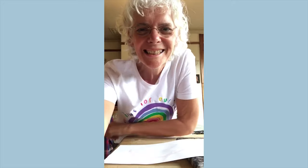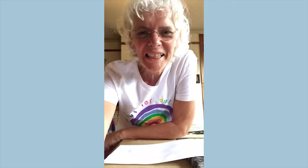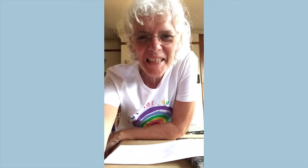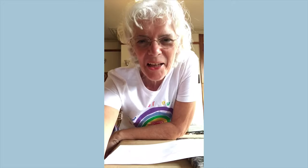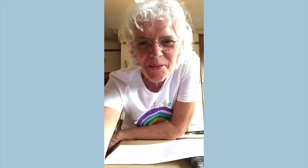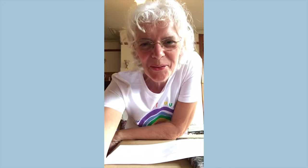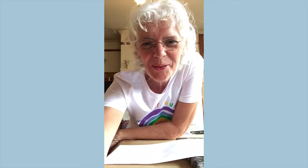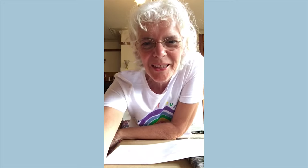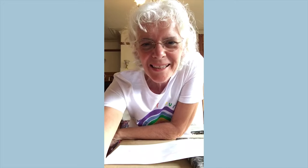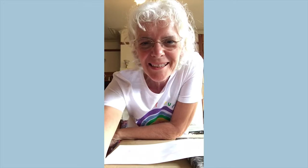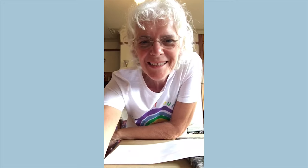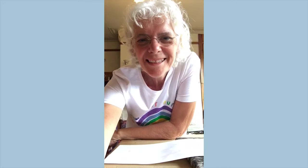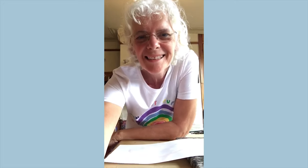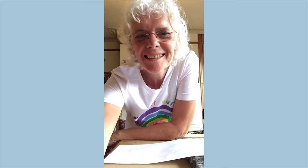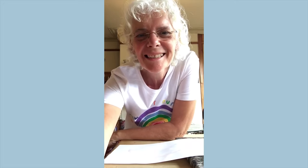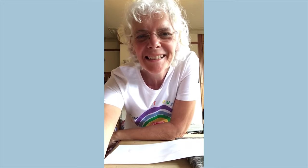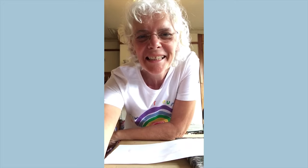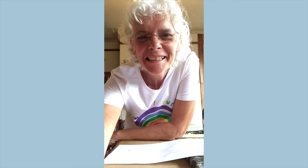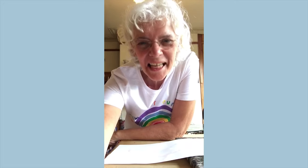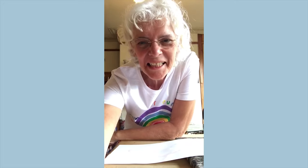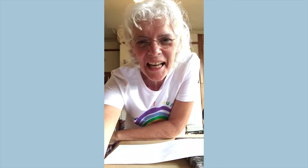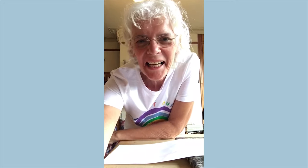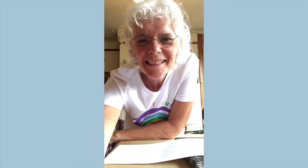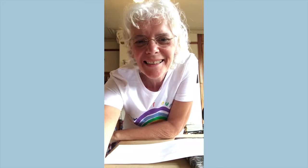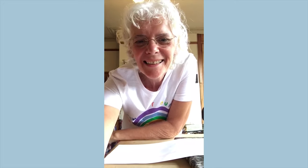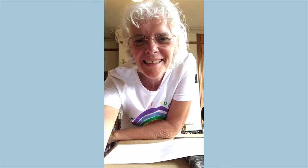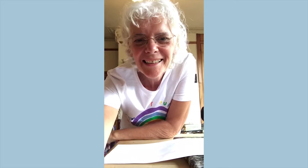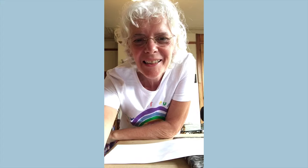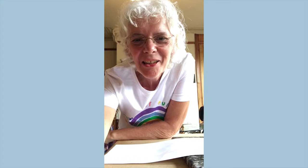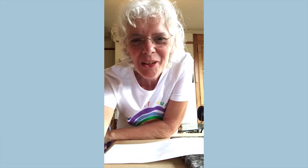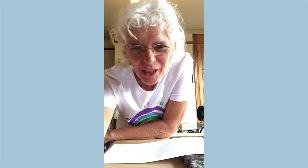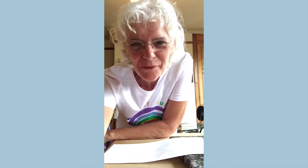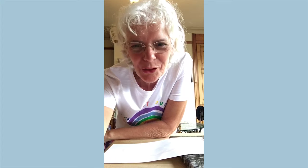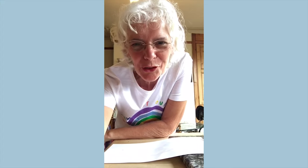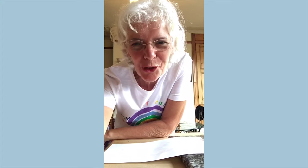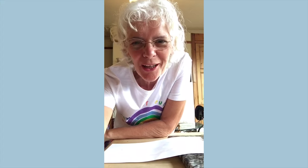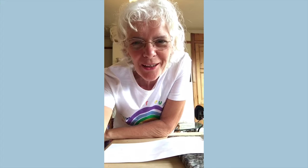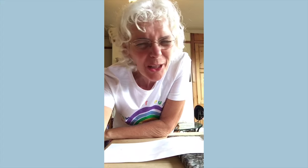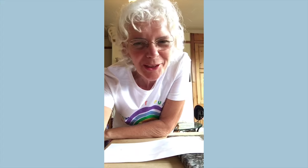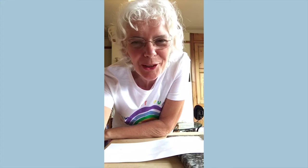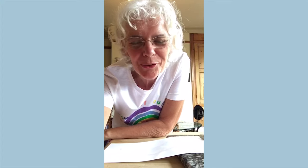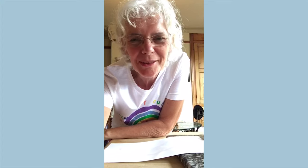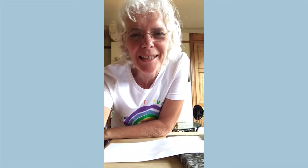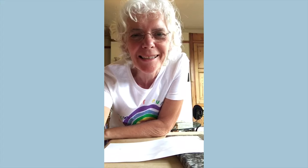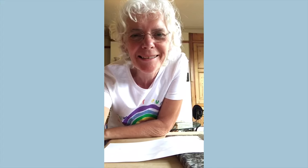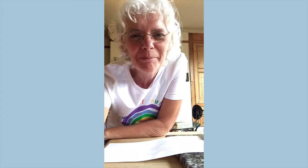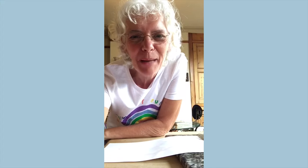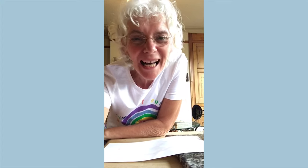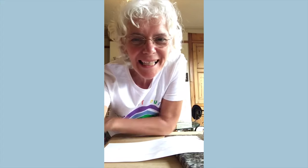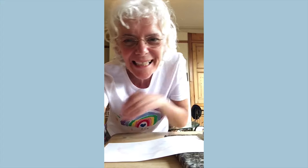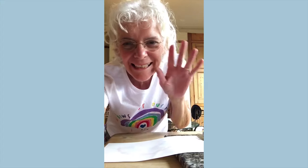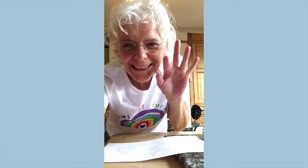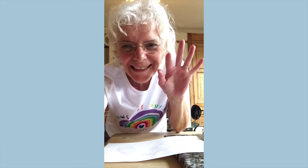Stay safe Take care Look after each other Lots of love, Sally